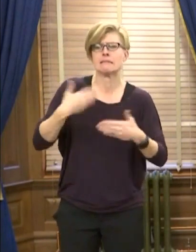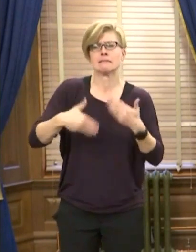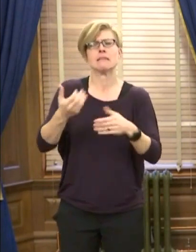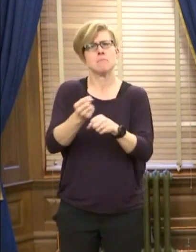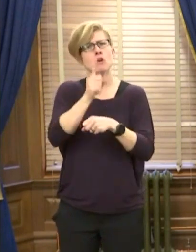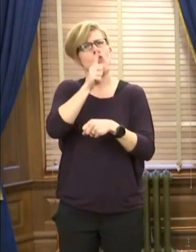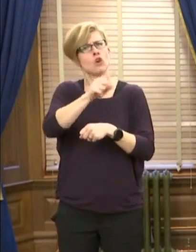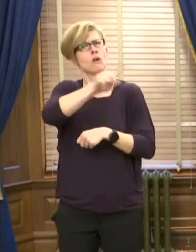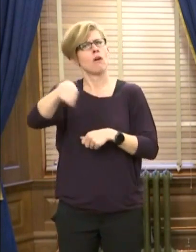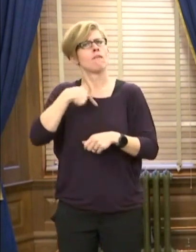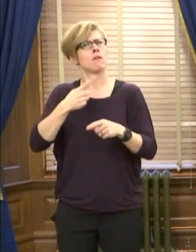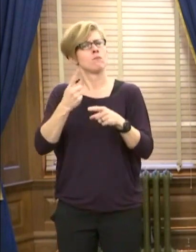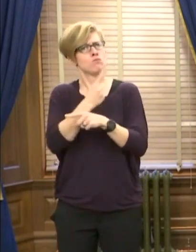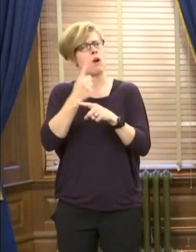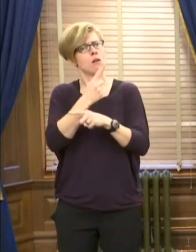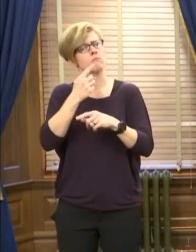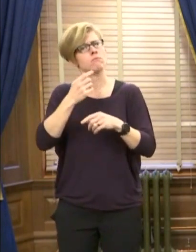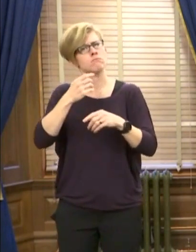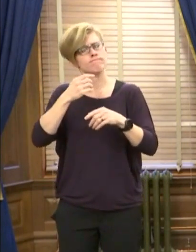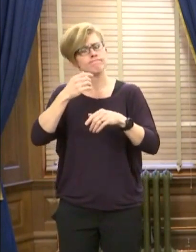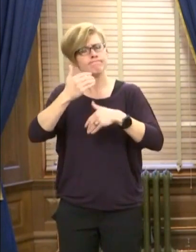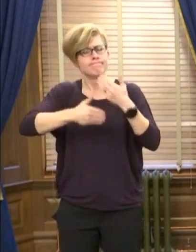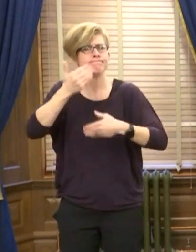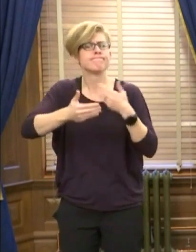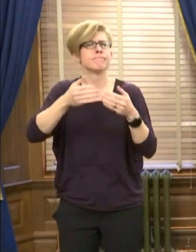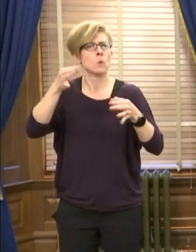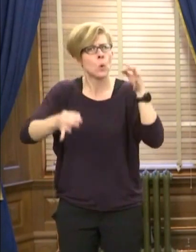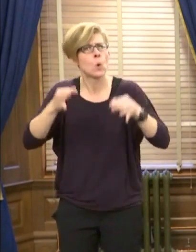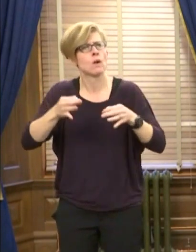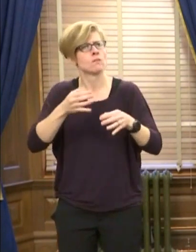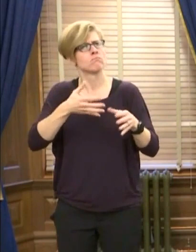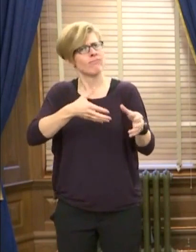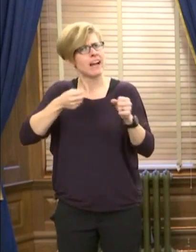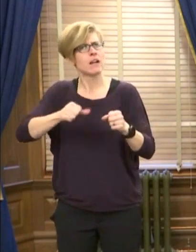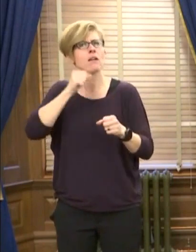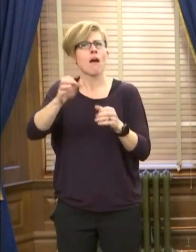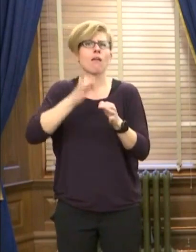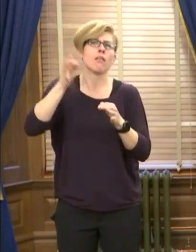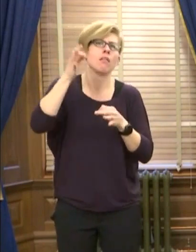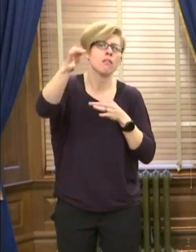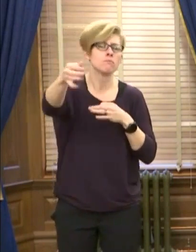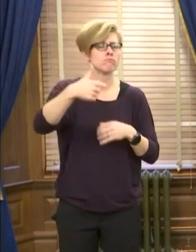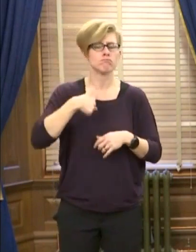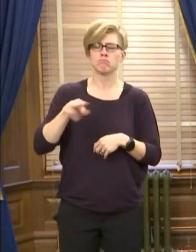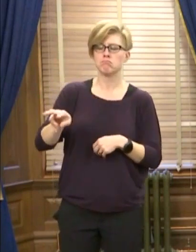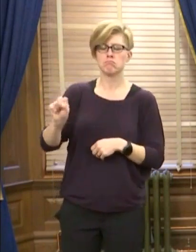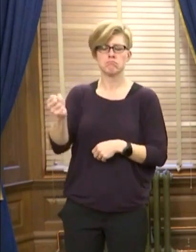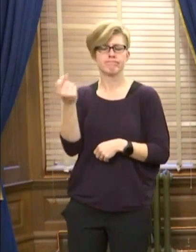process in as expedited a time as possible. So I'm good with it.